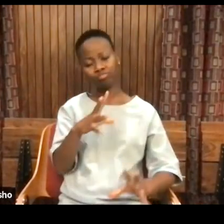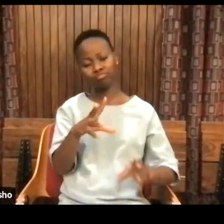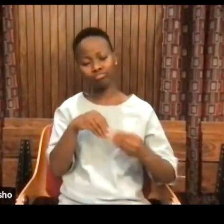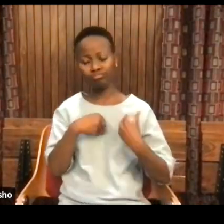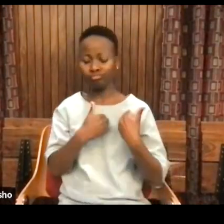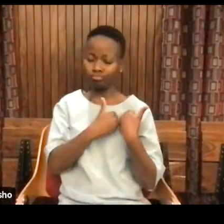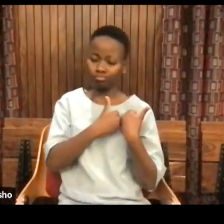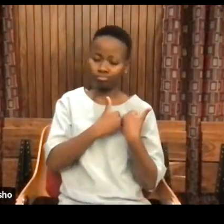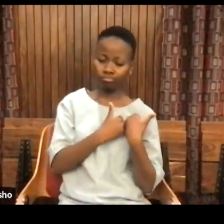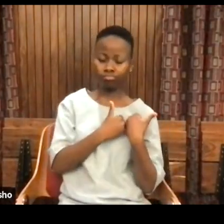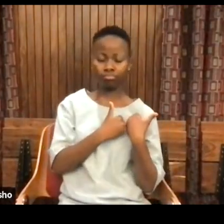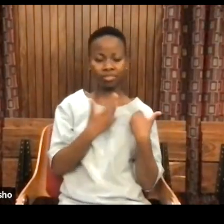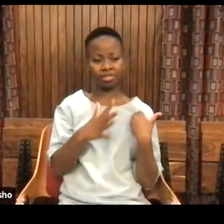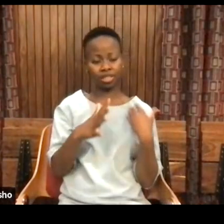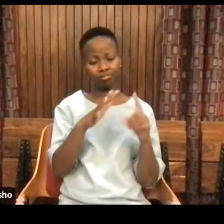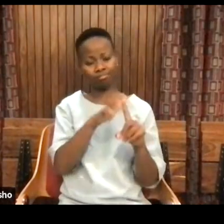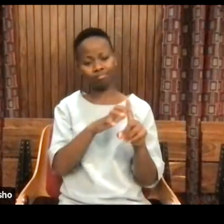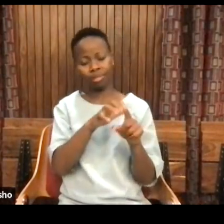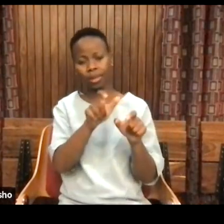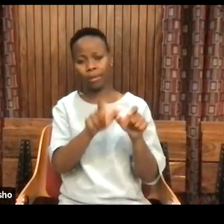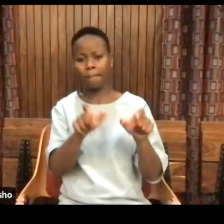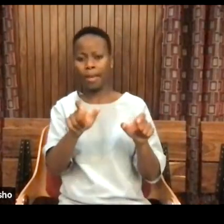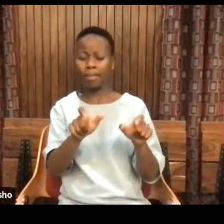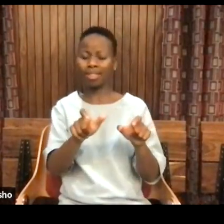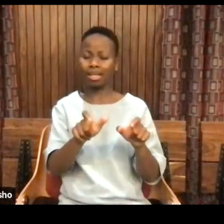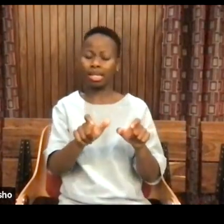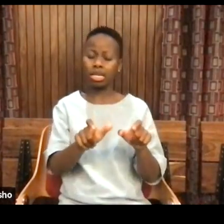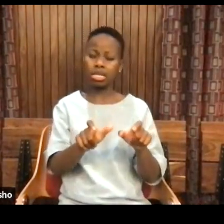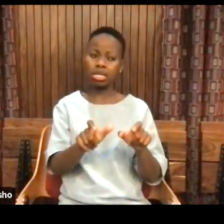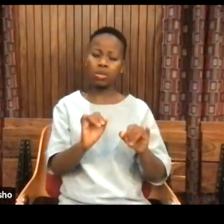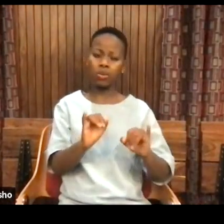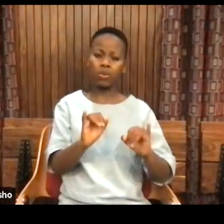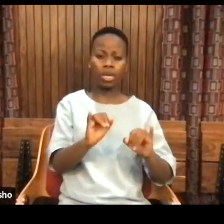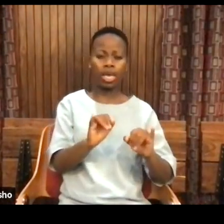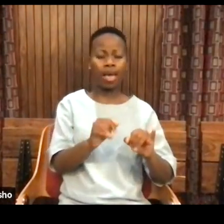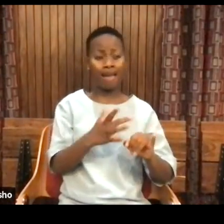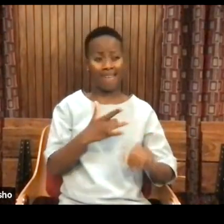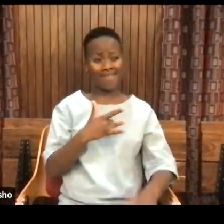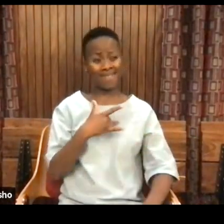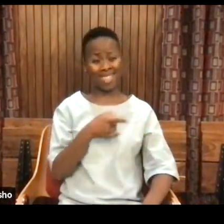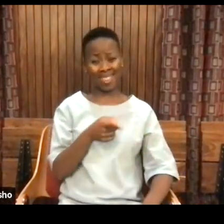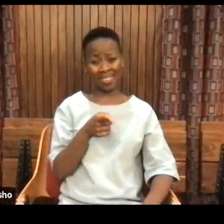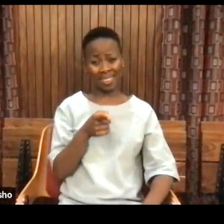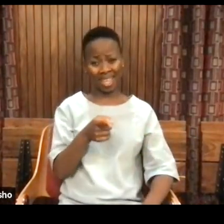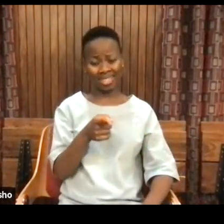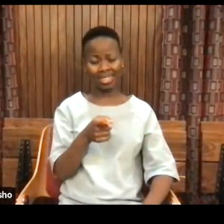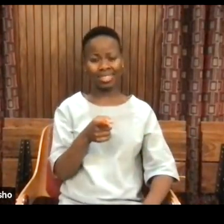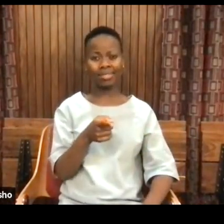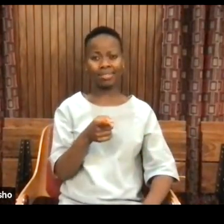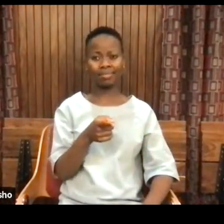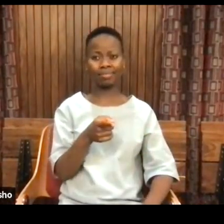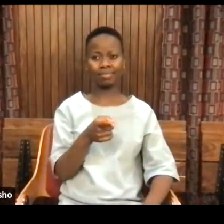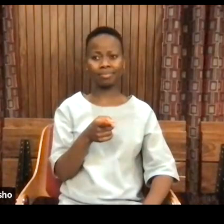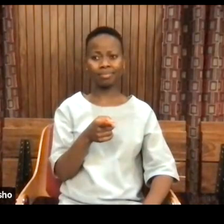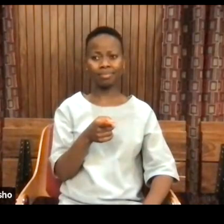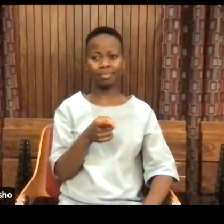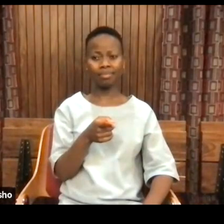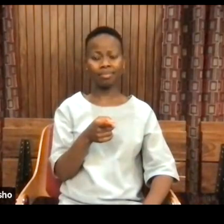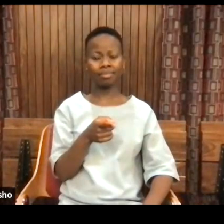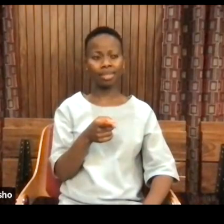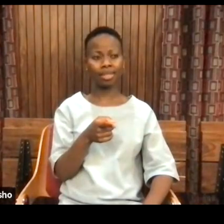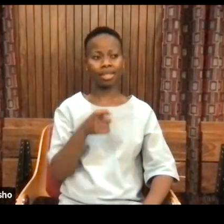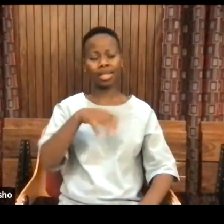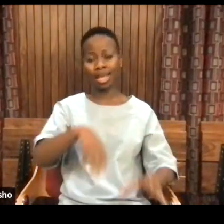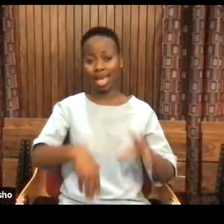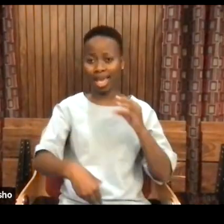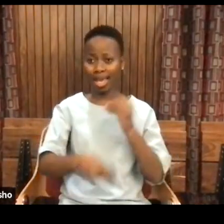for the harms that he caused. I feel like that is adding to the kind